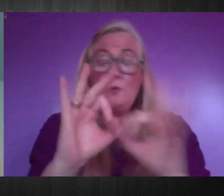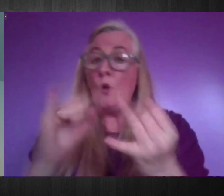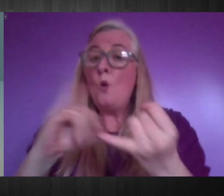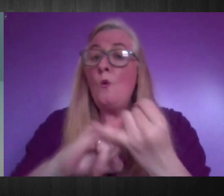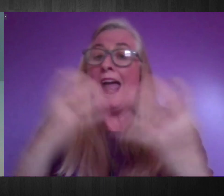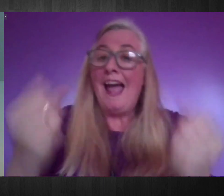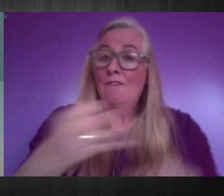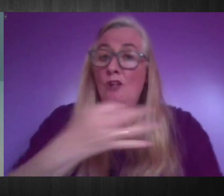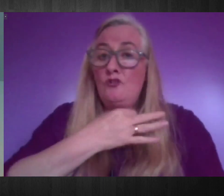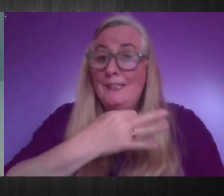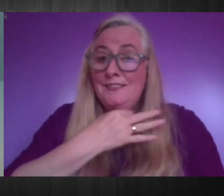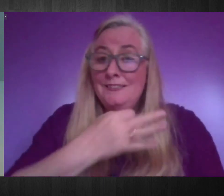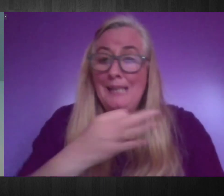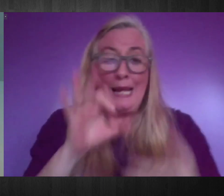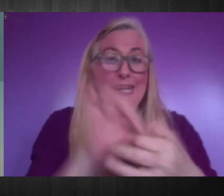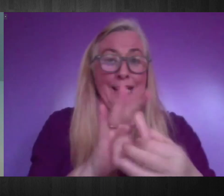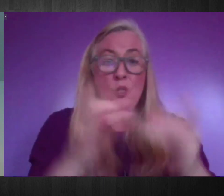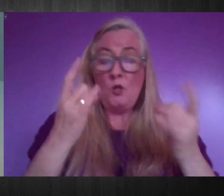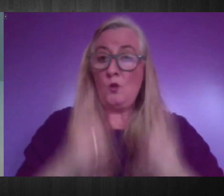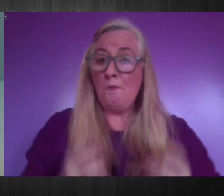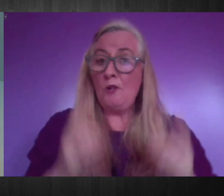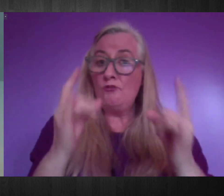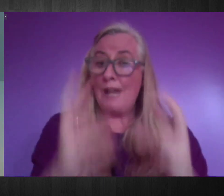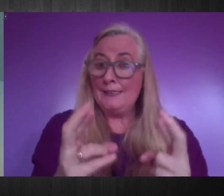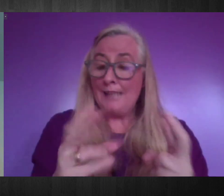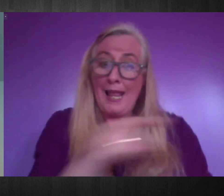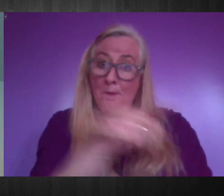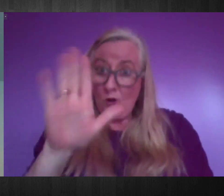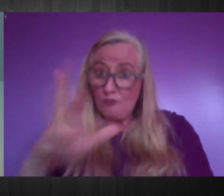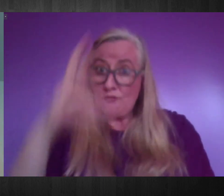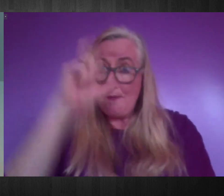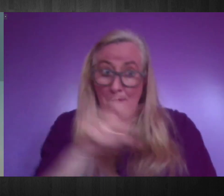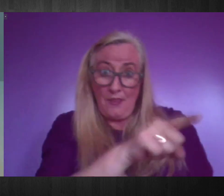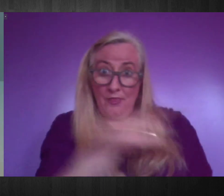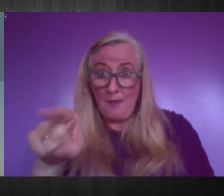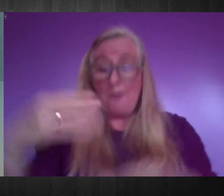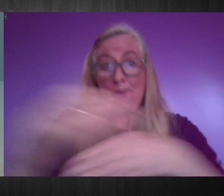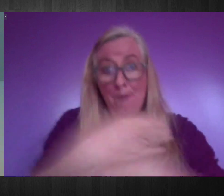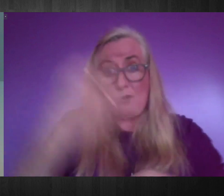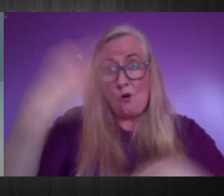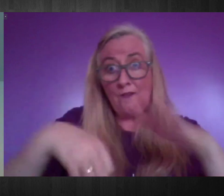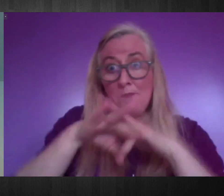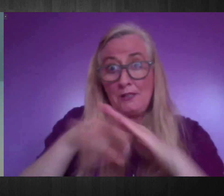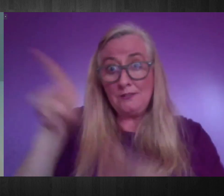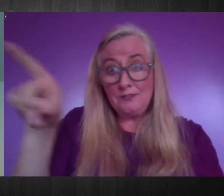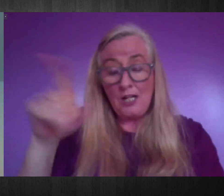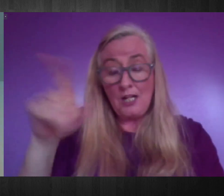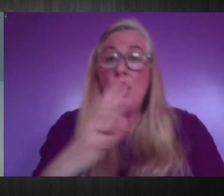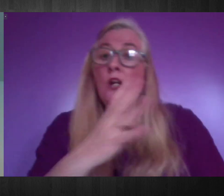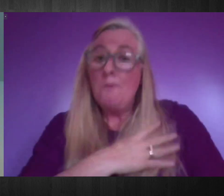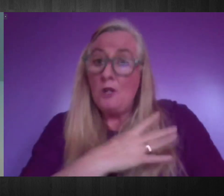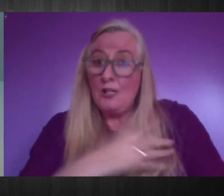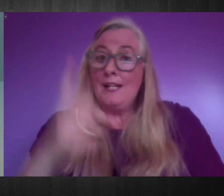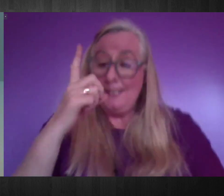rights infringements are taken into account in the state's response, the Commission has recommended the establishment